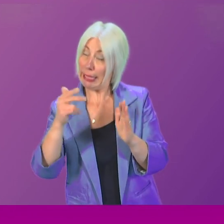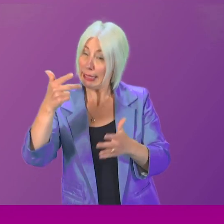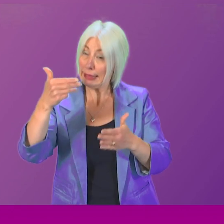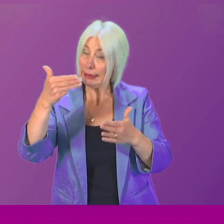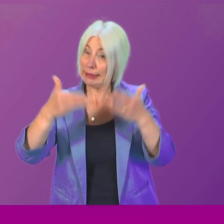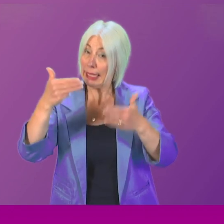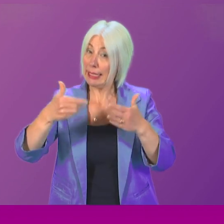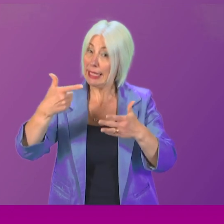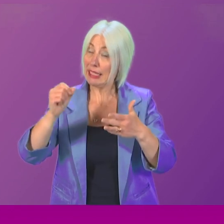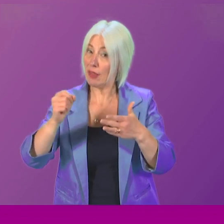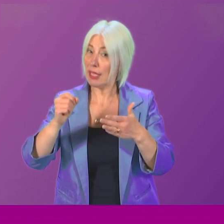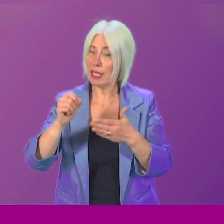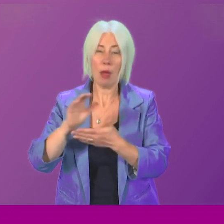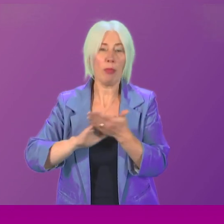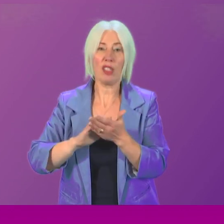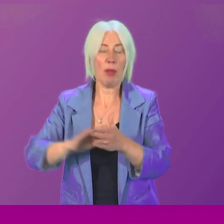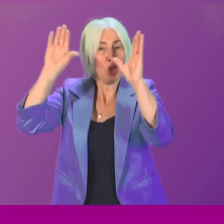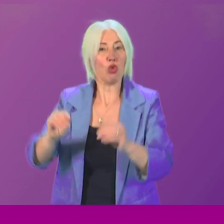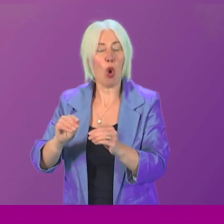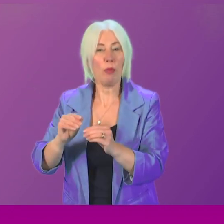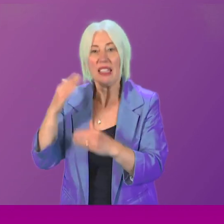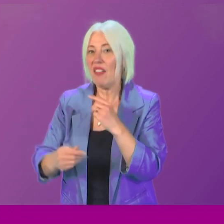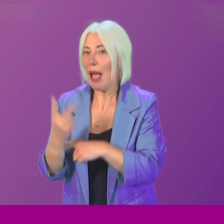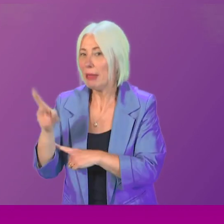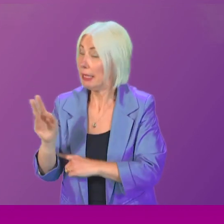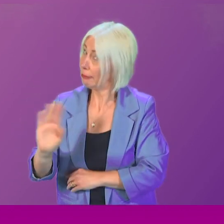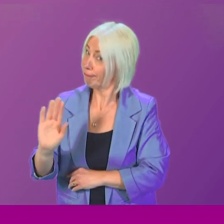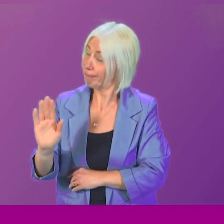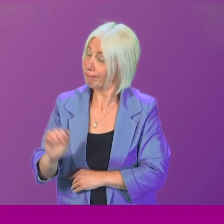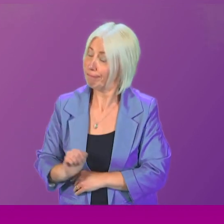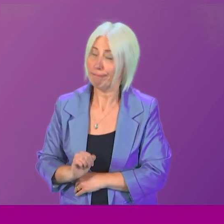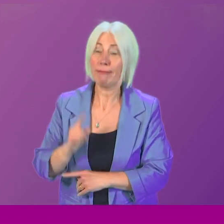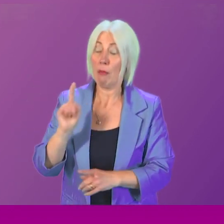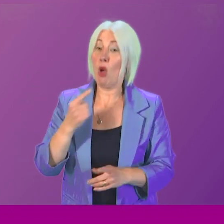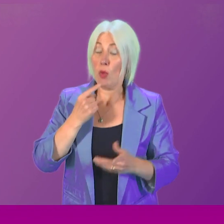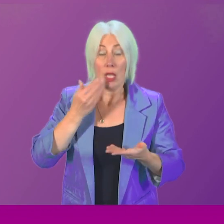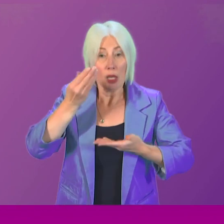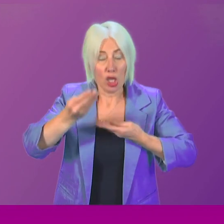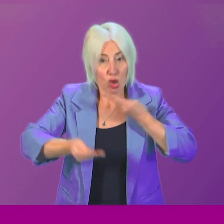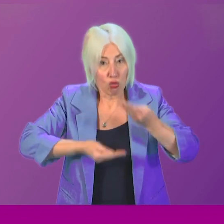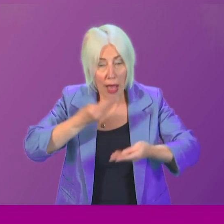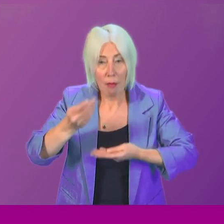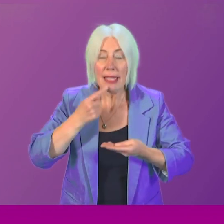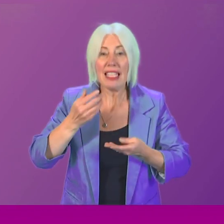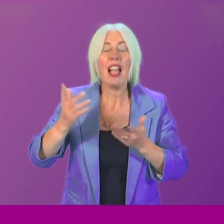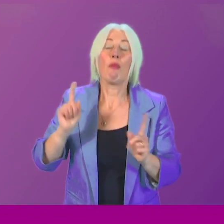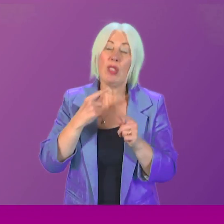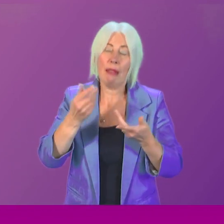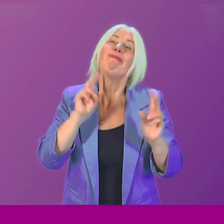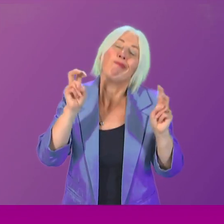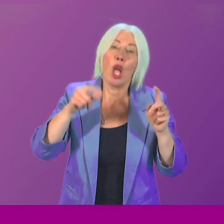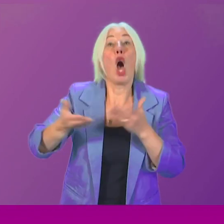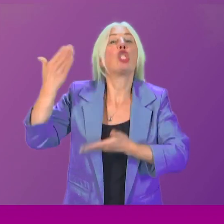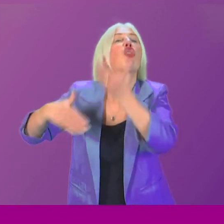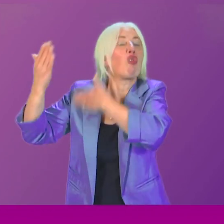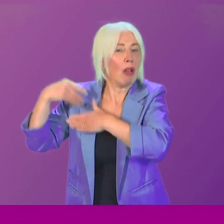all after that. It is also important to recognise that as we describe this as historical, that